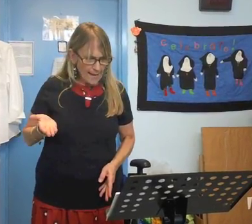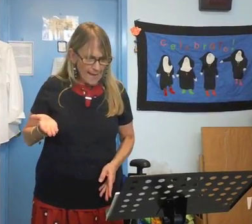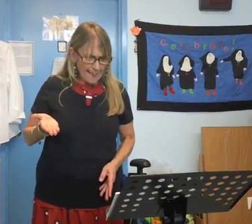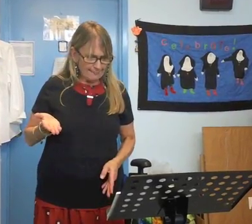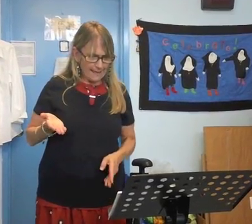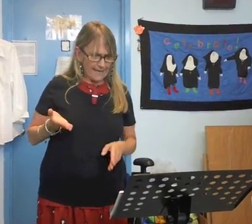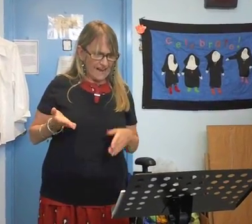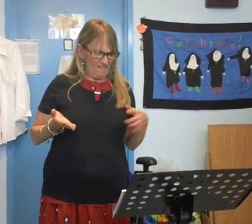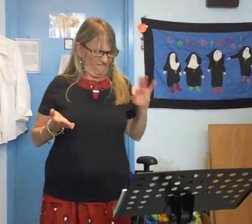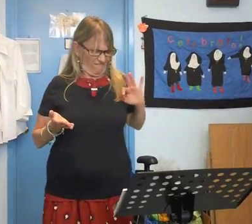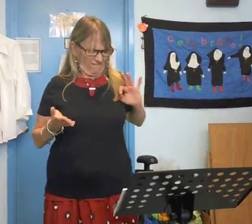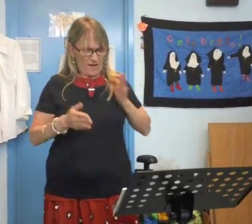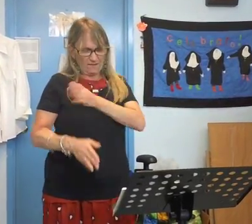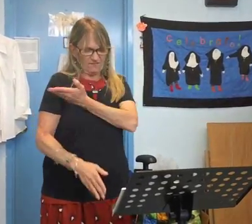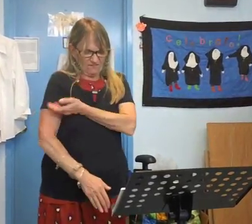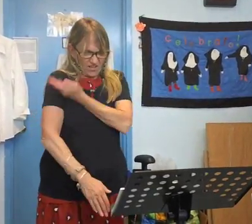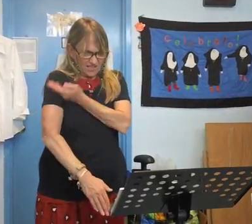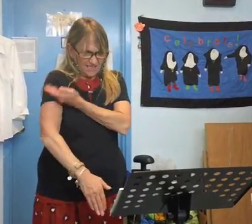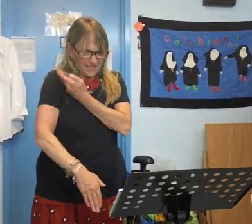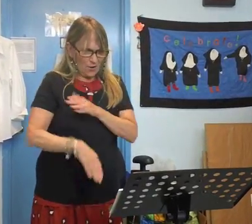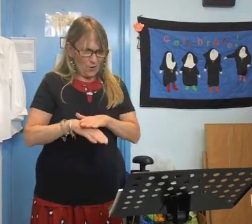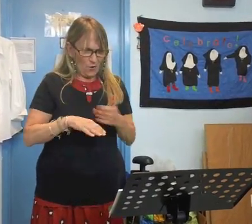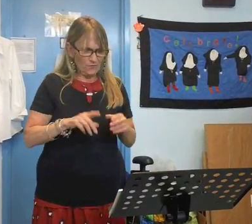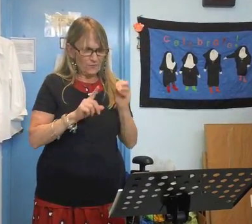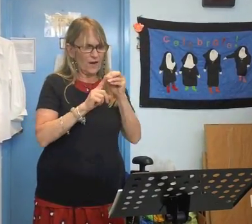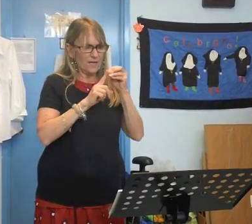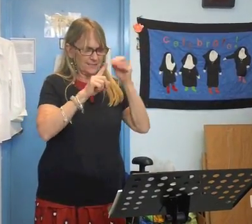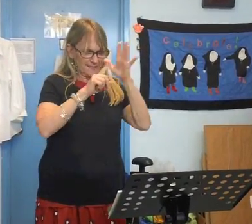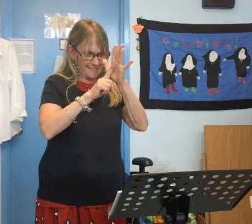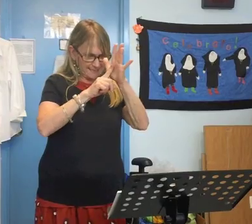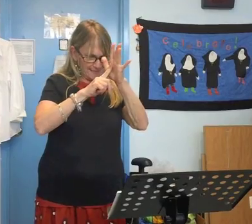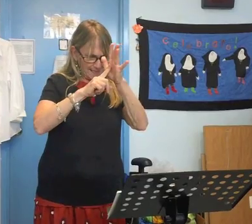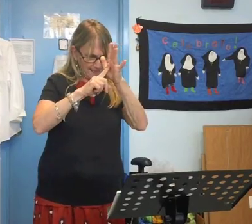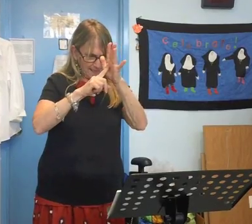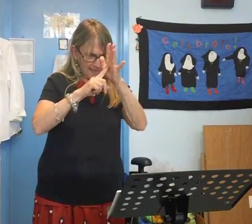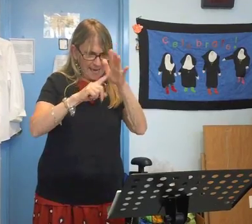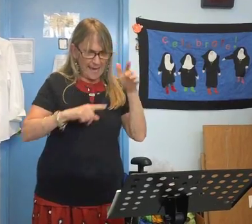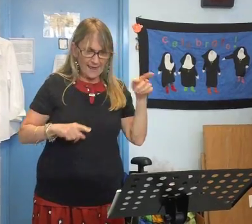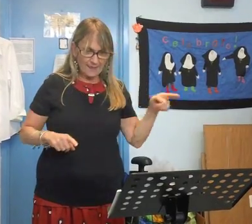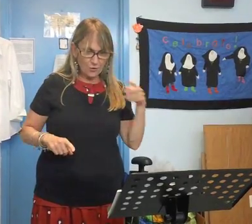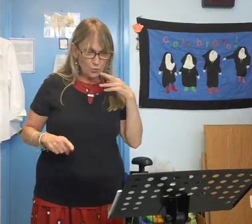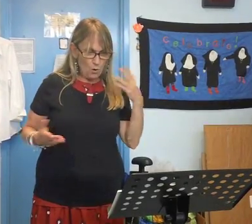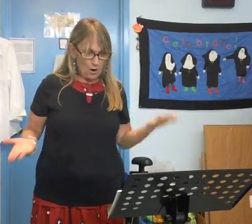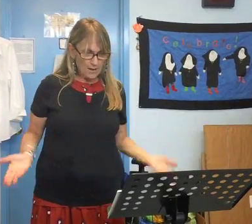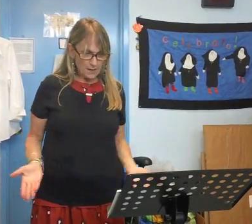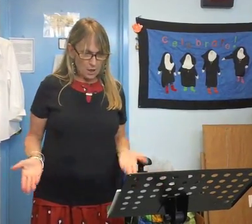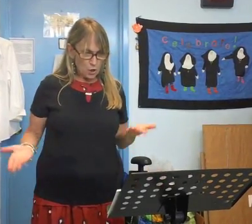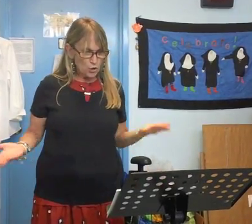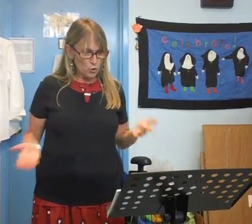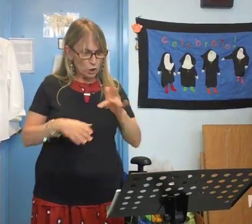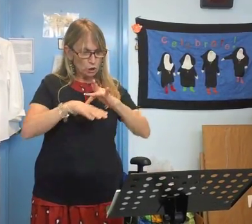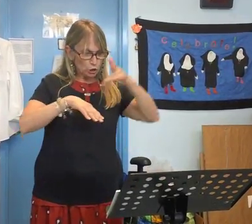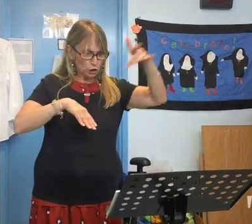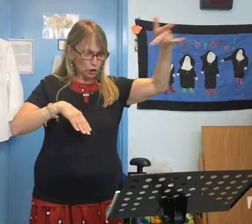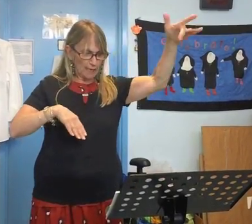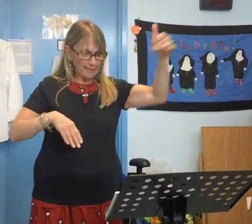like fuzz off of a dandelion and there you are your shiny